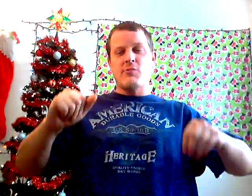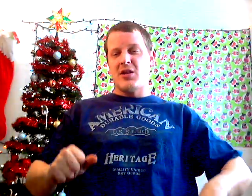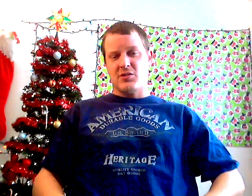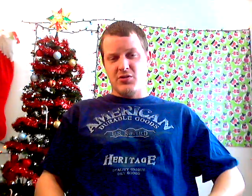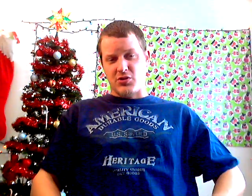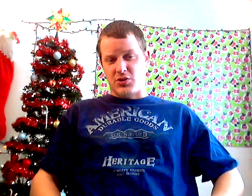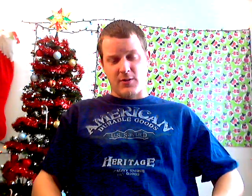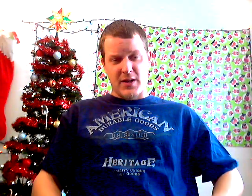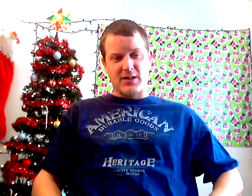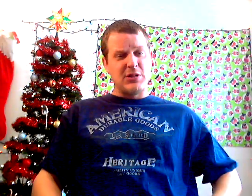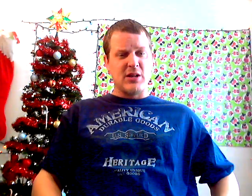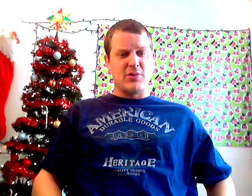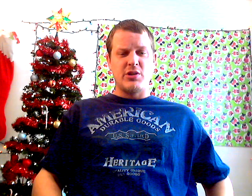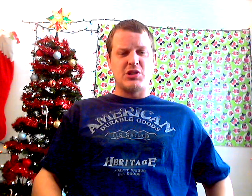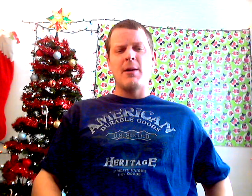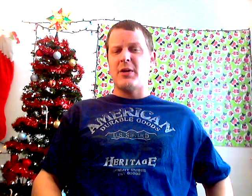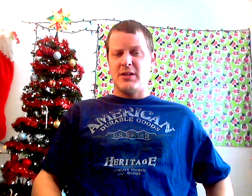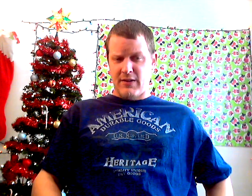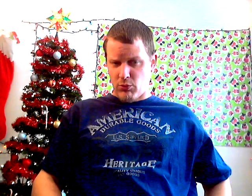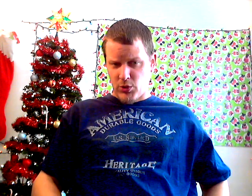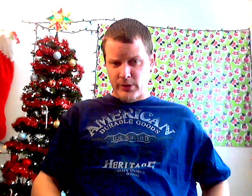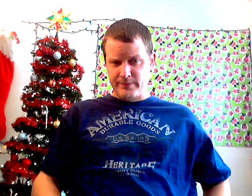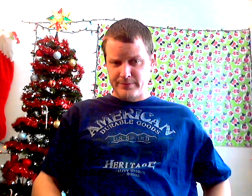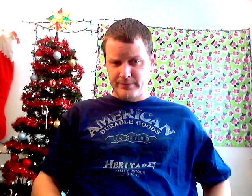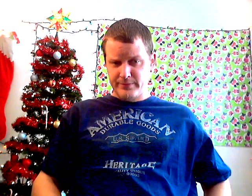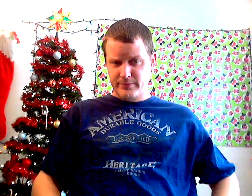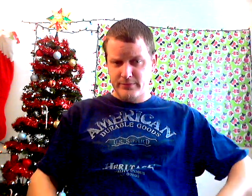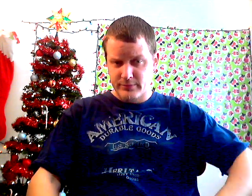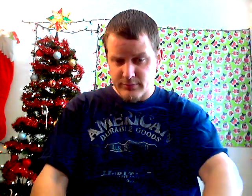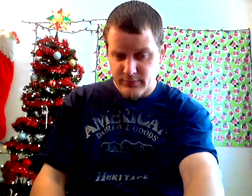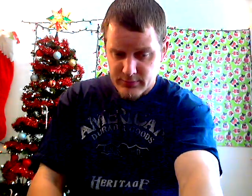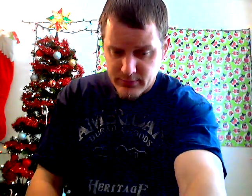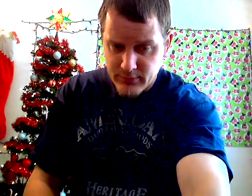the eight wrestlers who should have been WWE champ but never were. I'm curious